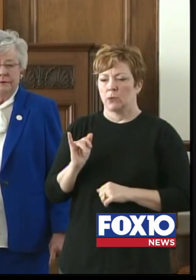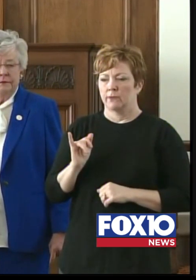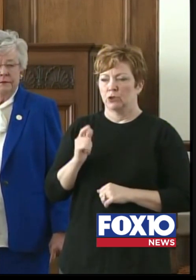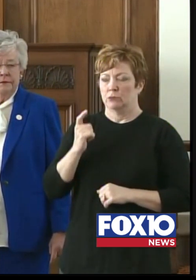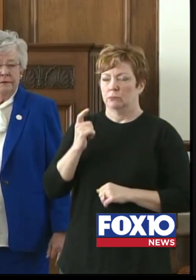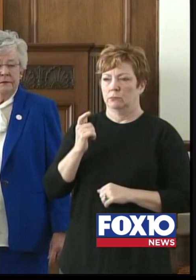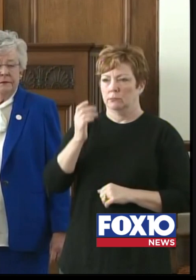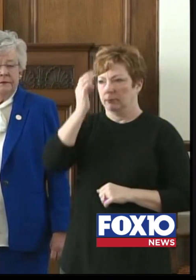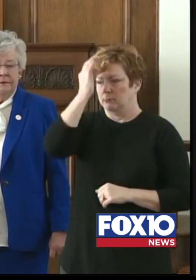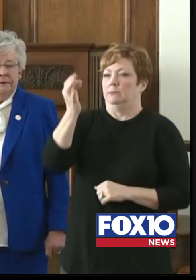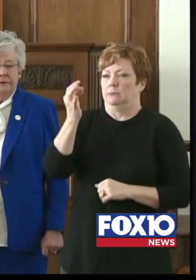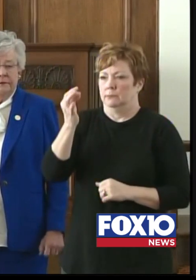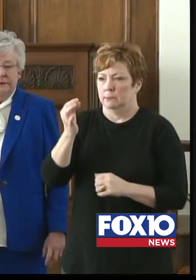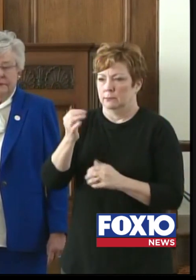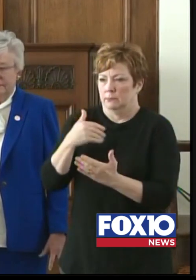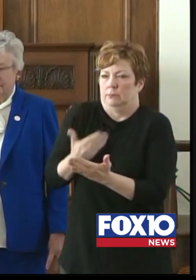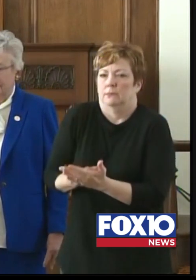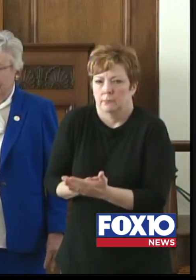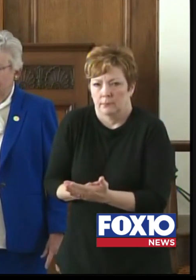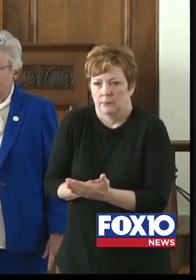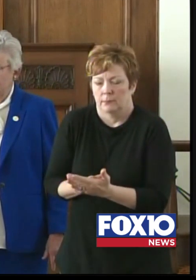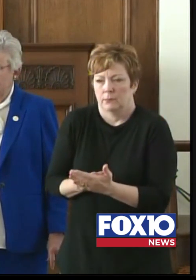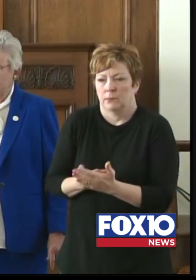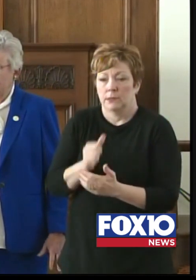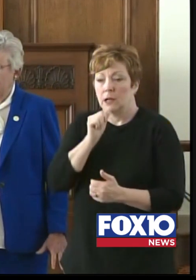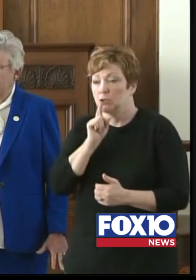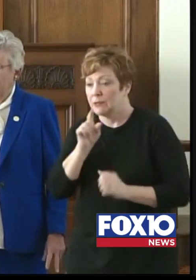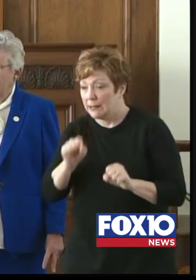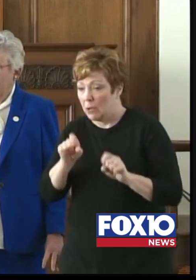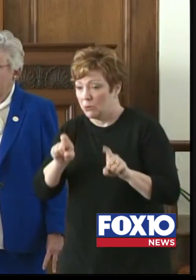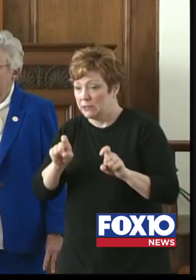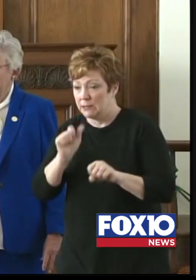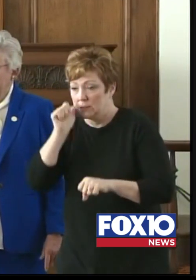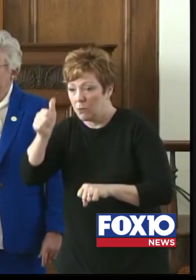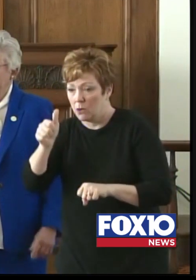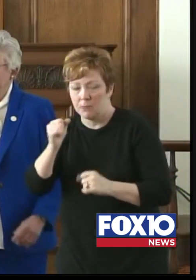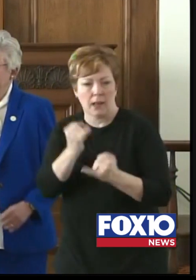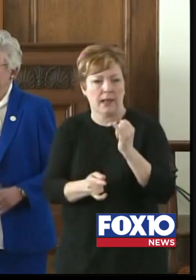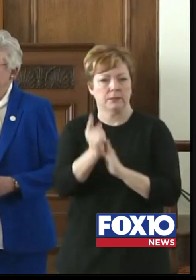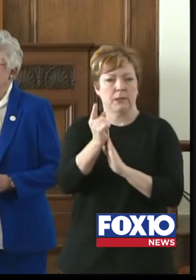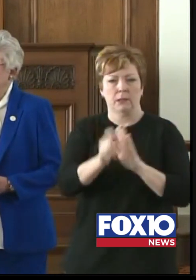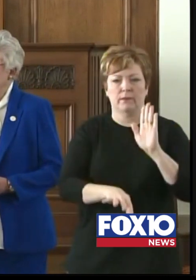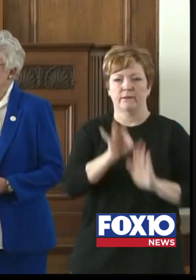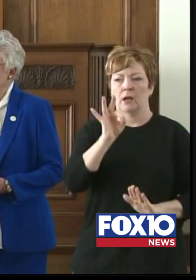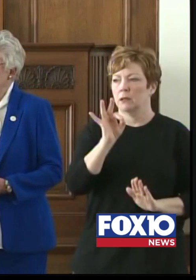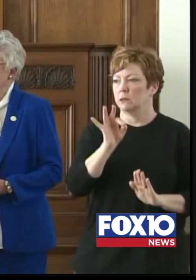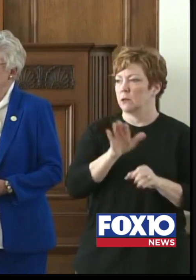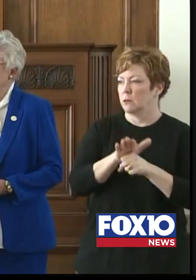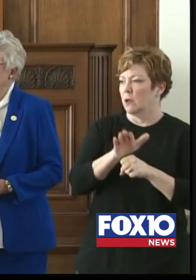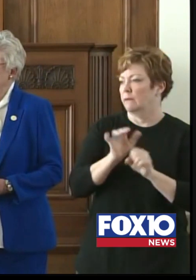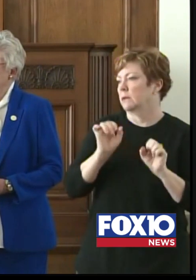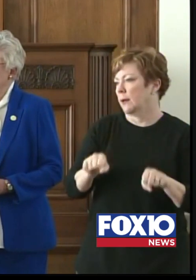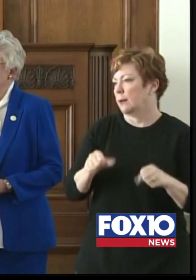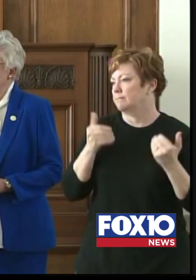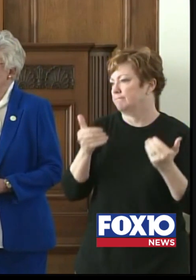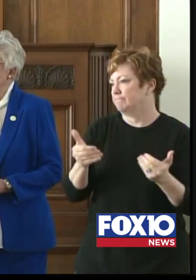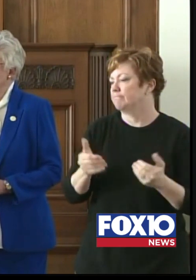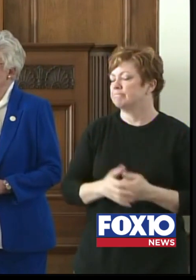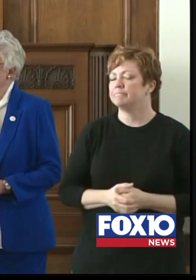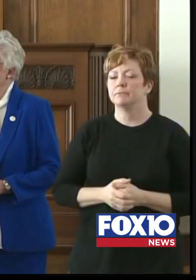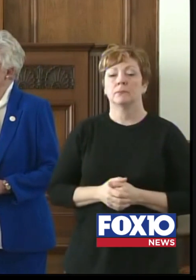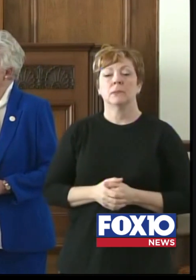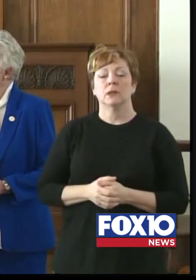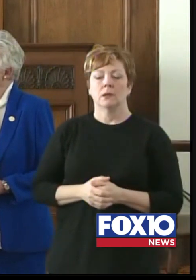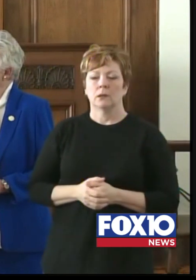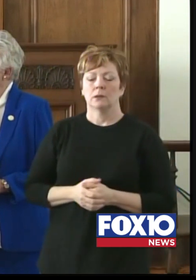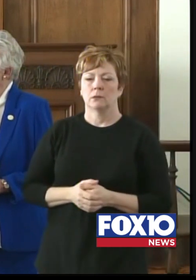inventory like we're we're not sure if we can test tomorrow. But then at the last minute we manage a way to do that. So so so we've not had